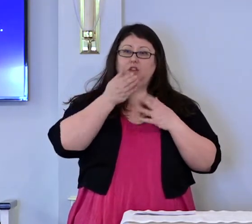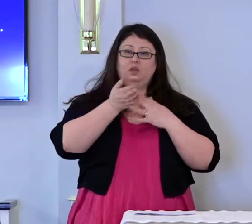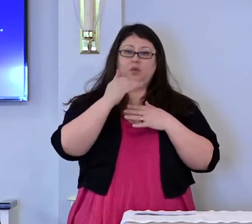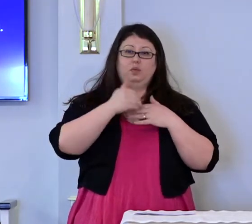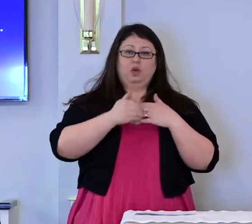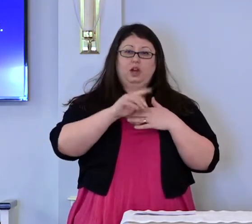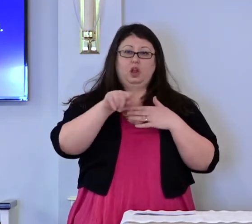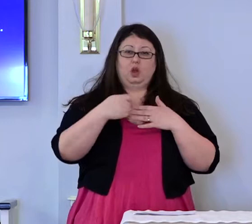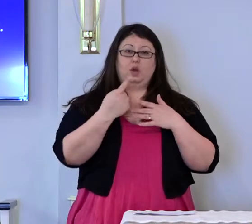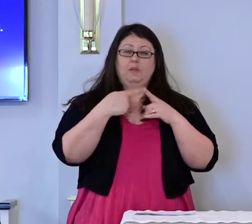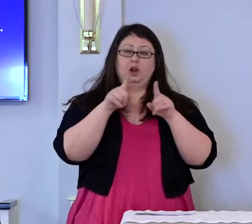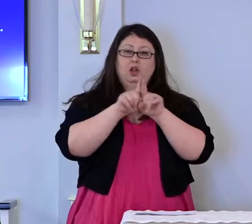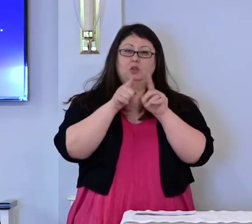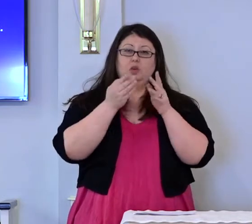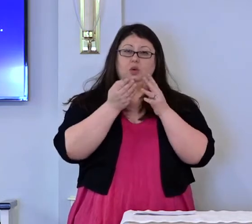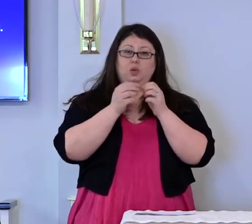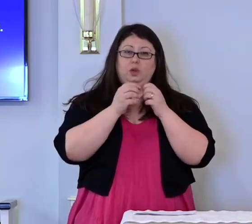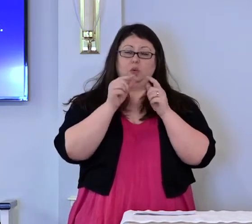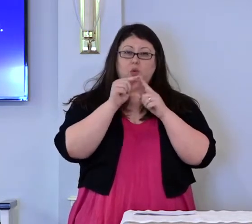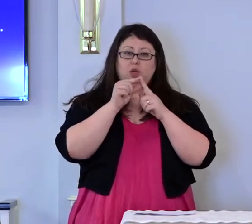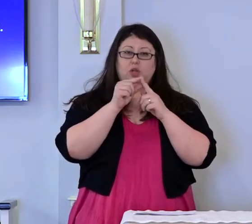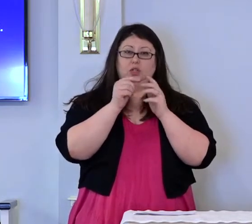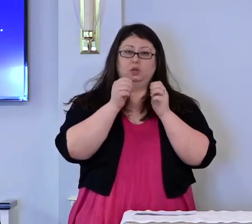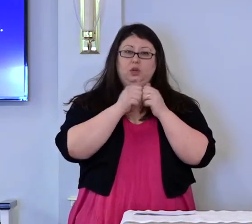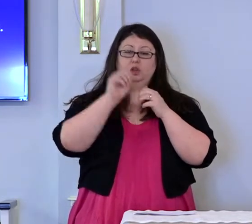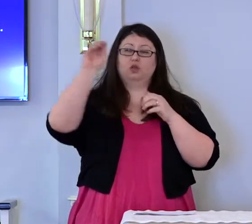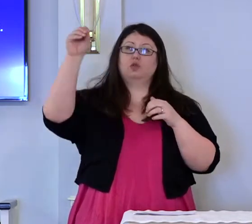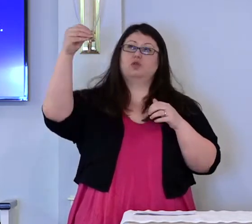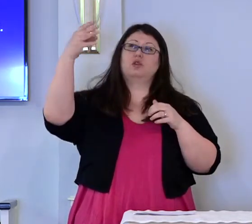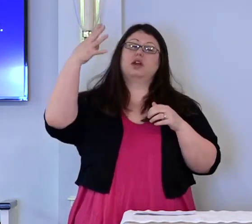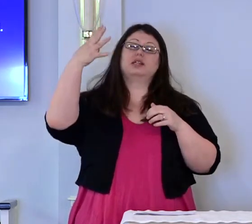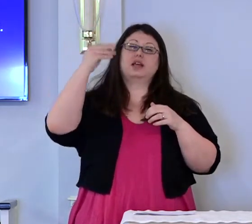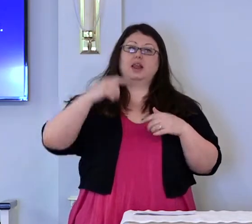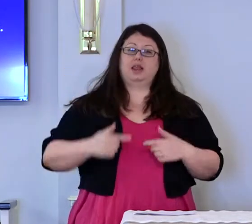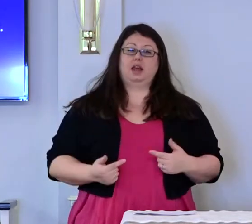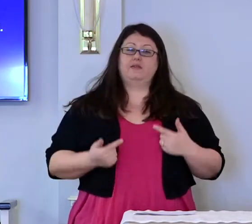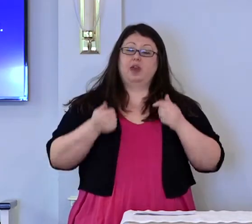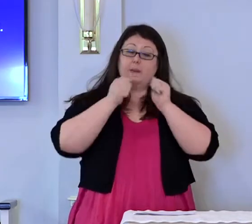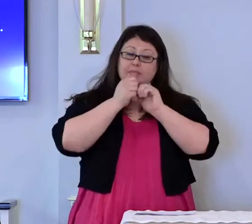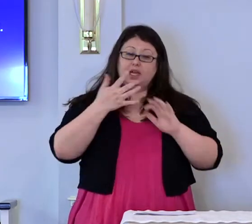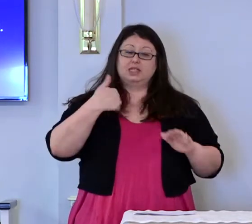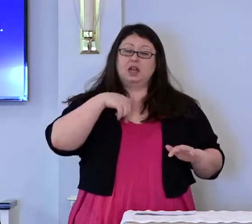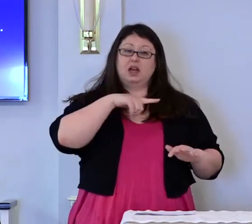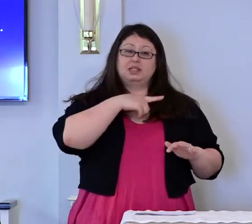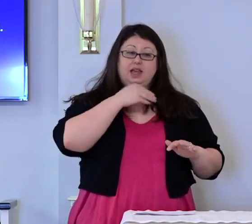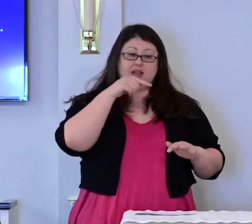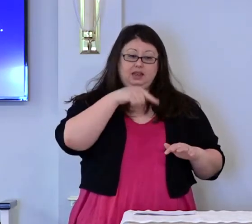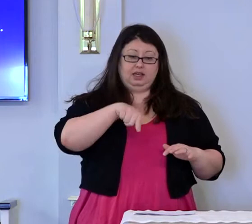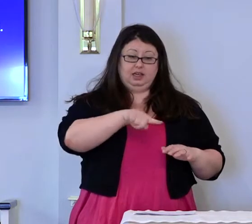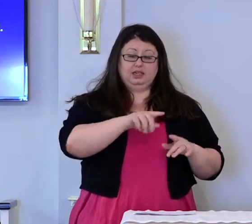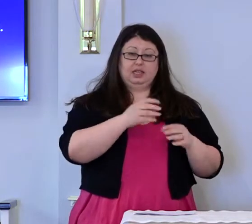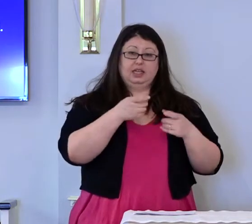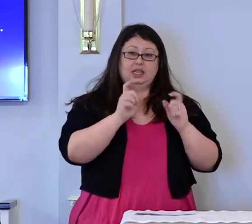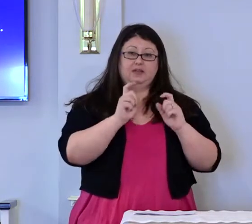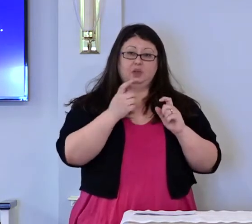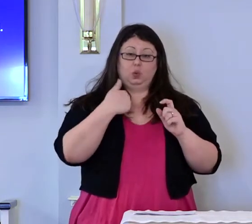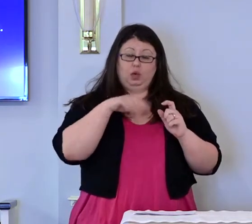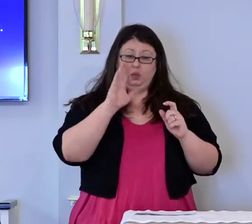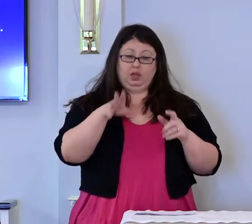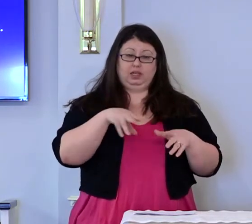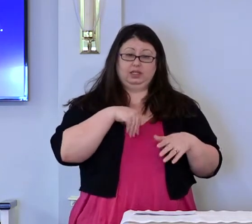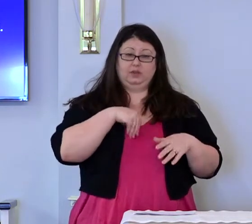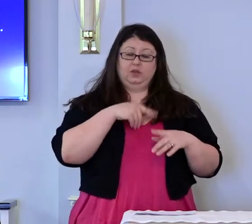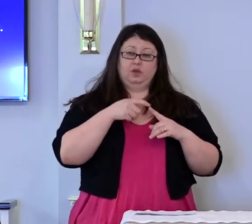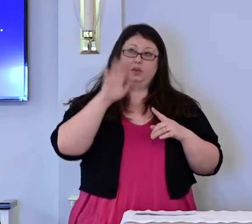but with words of grace and life. Bless us and these your gifts which we receive from